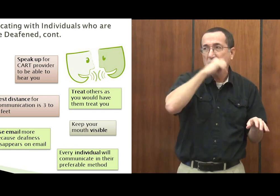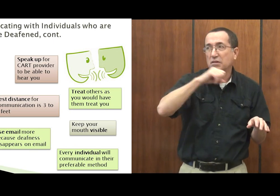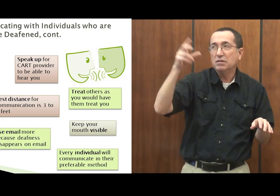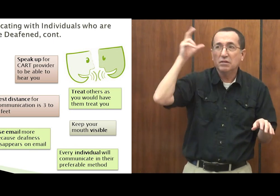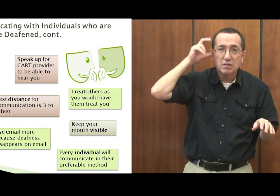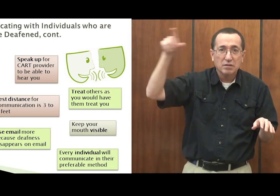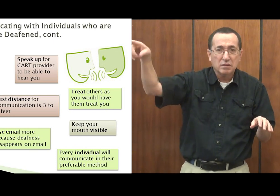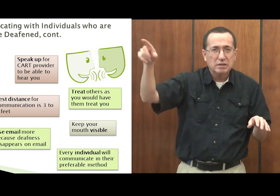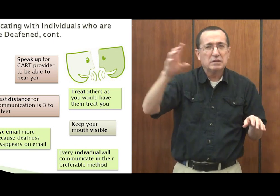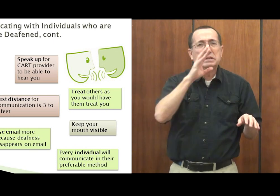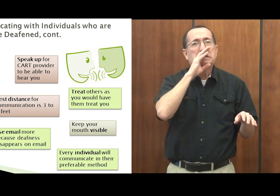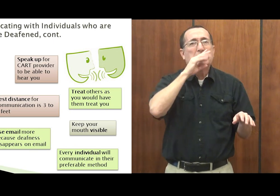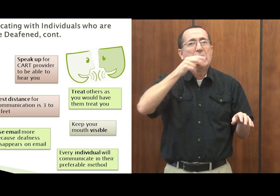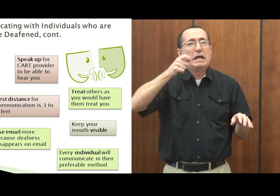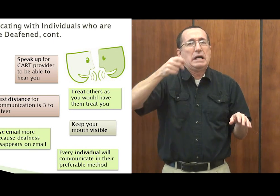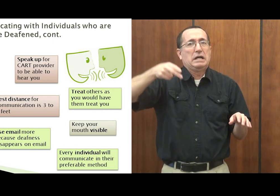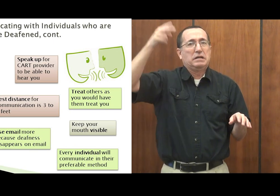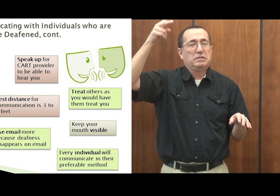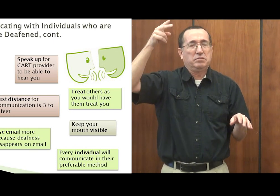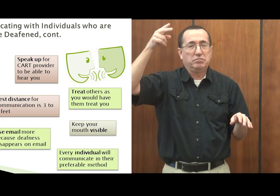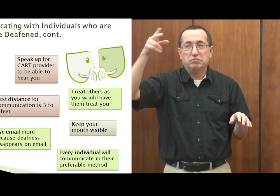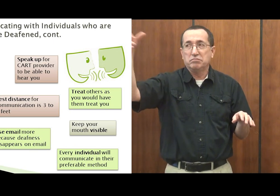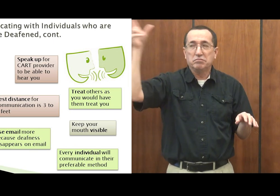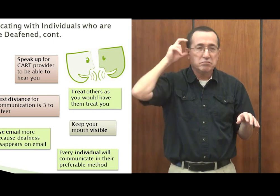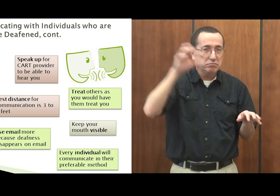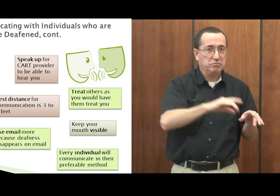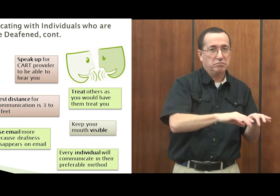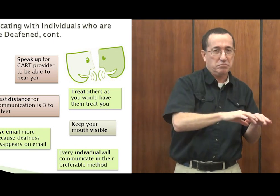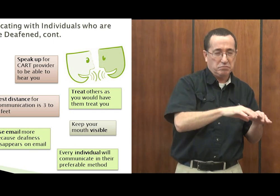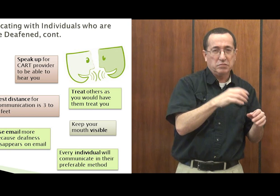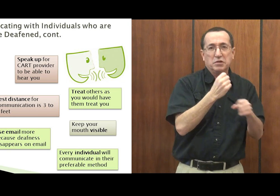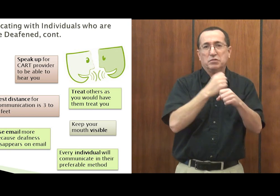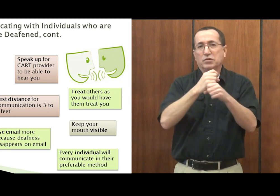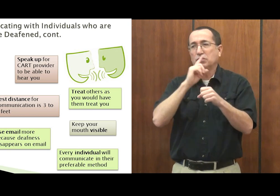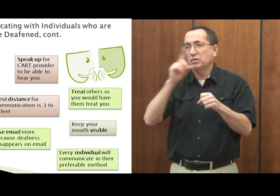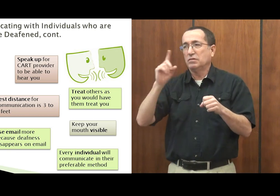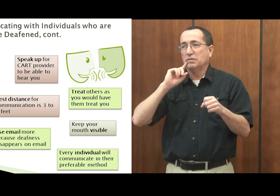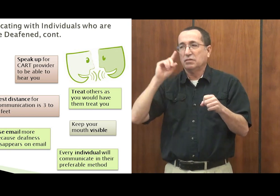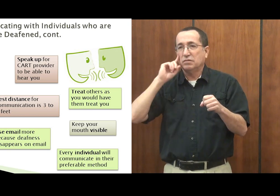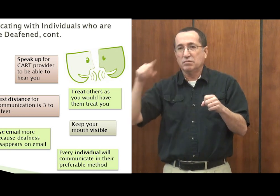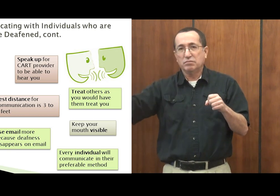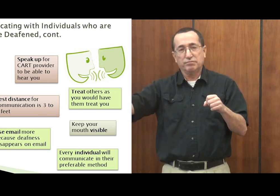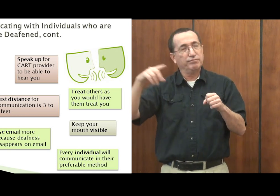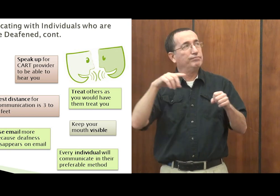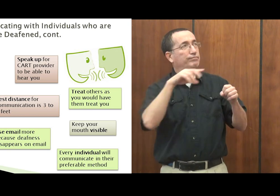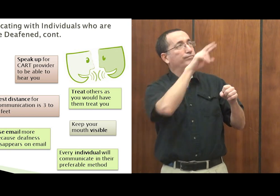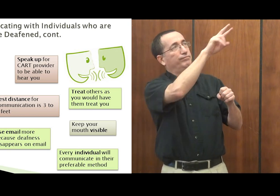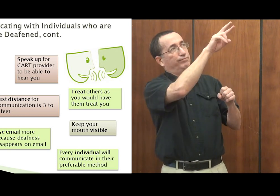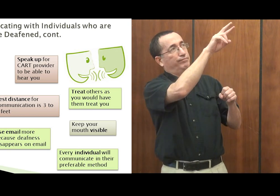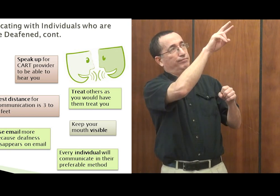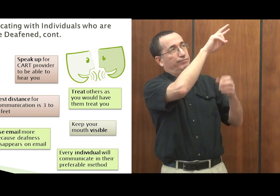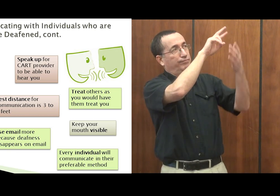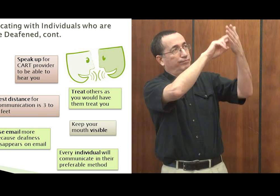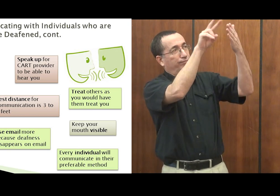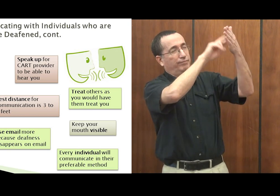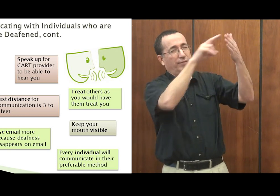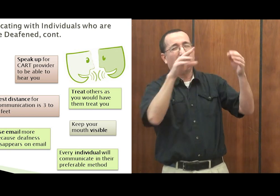you can broadcast it up on a wall so everybody can see it. And they just listen. it helps